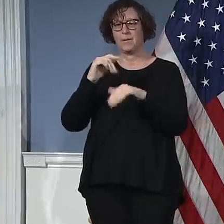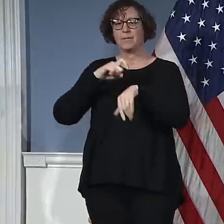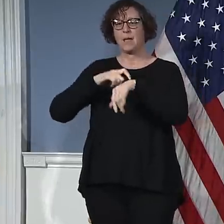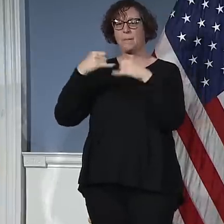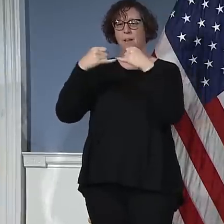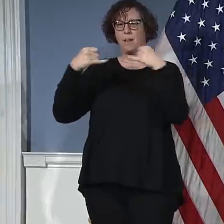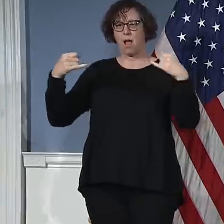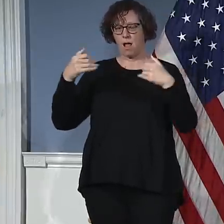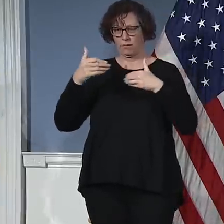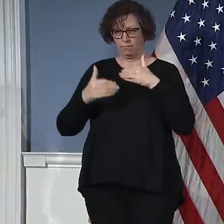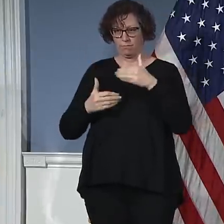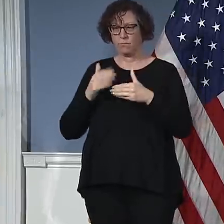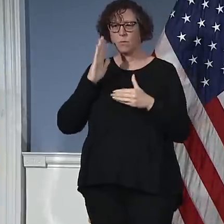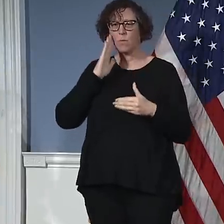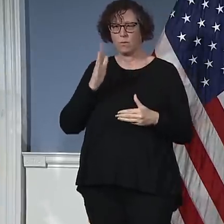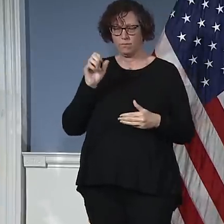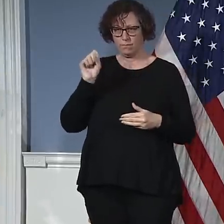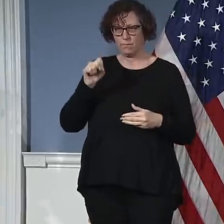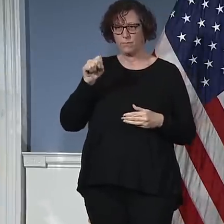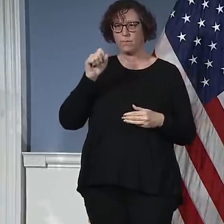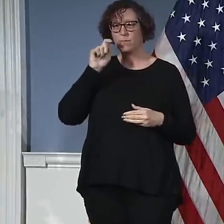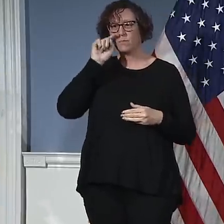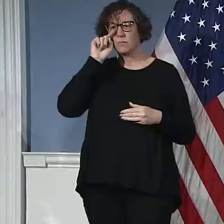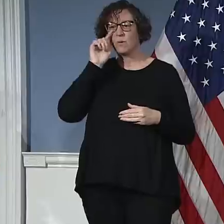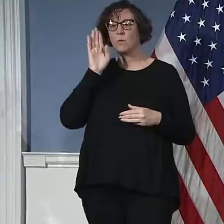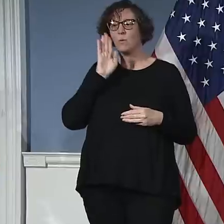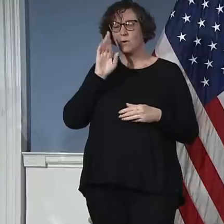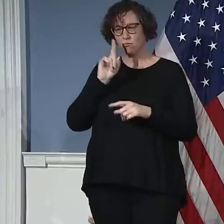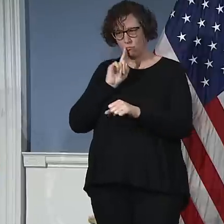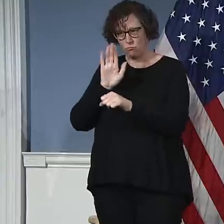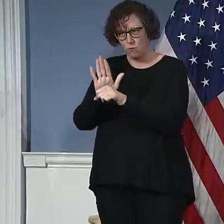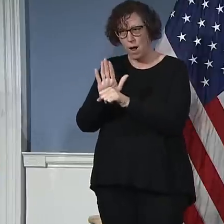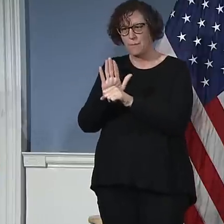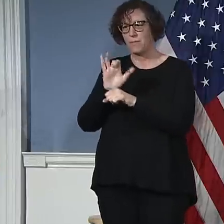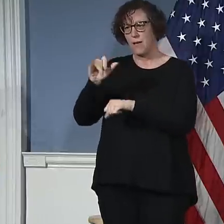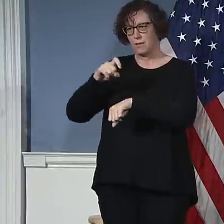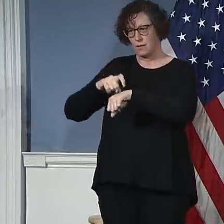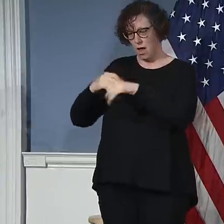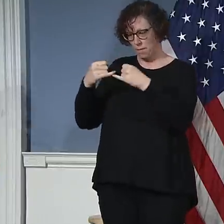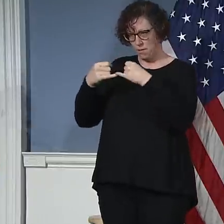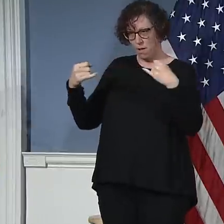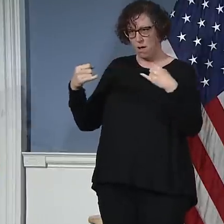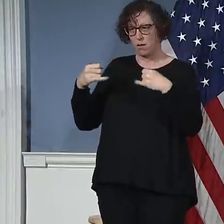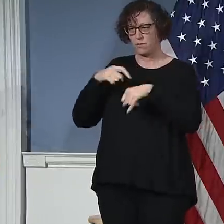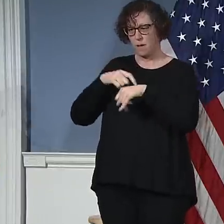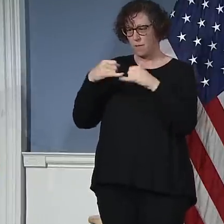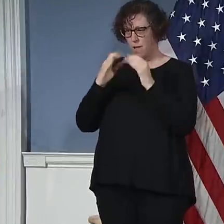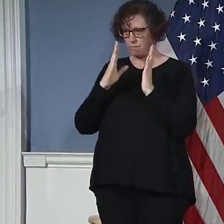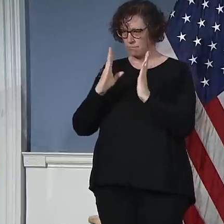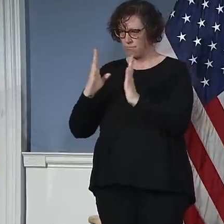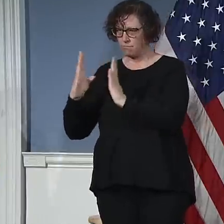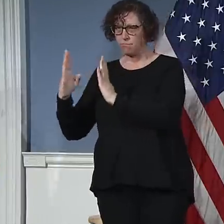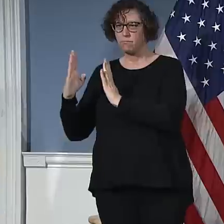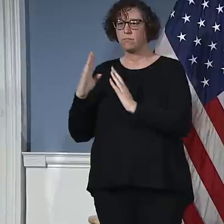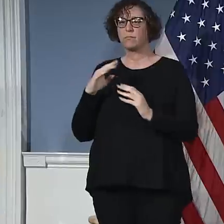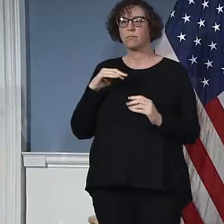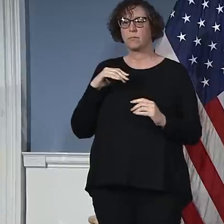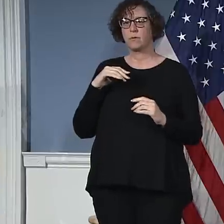Conversations, you know, the program was based on obviously OMB's intimate knowledge of each agency and